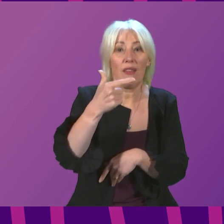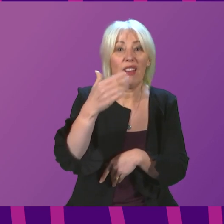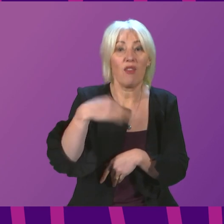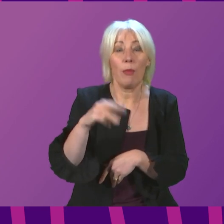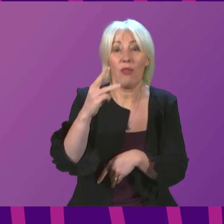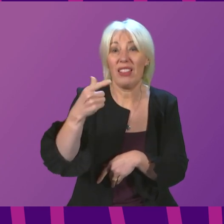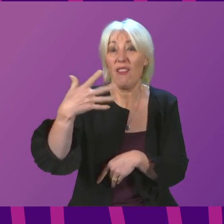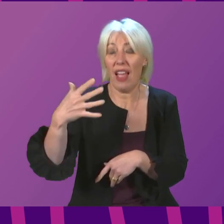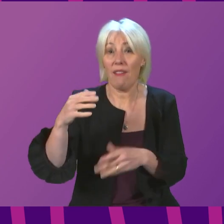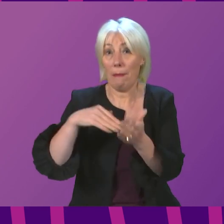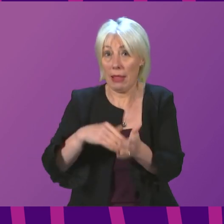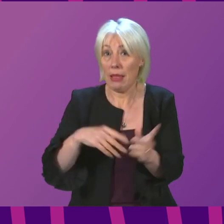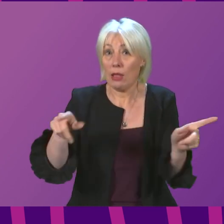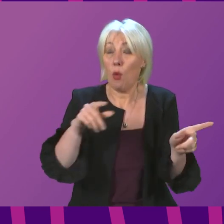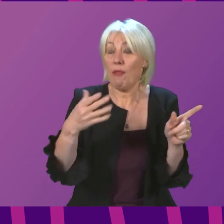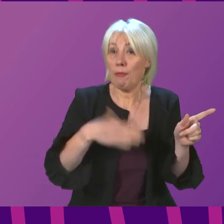say,